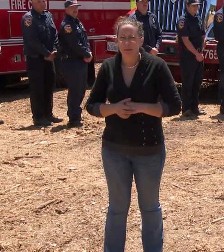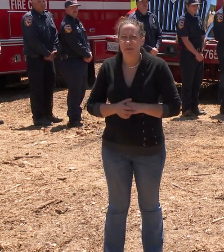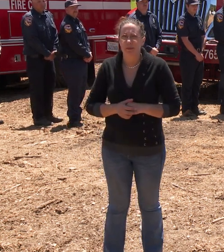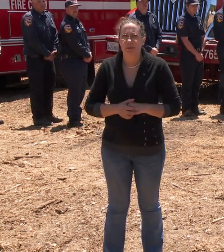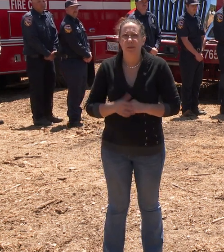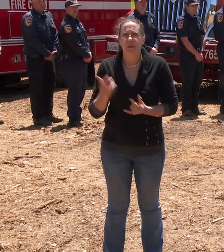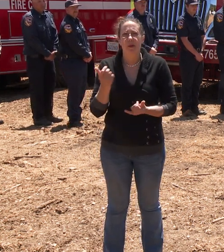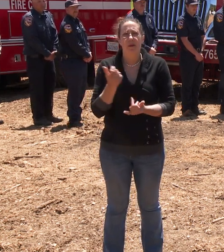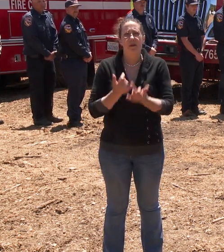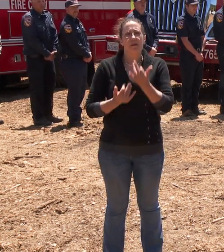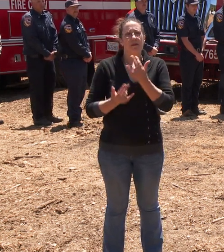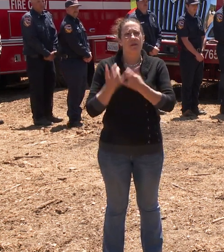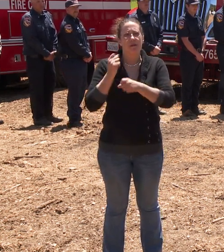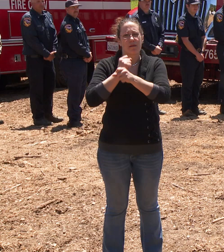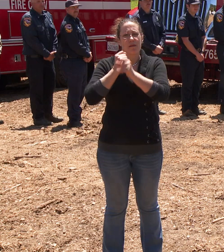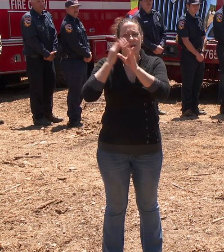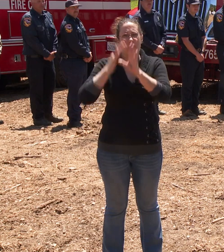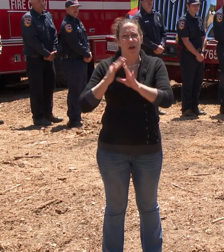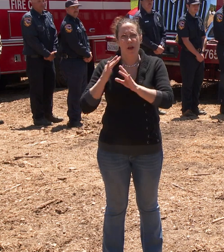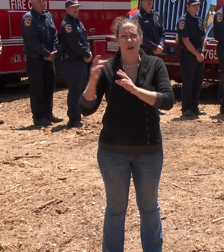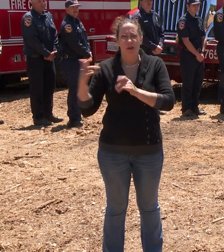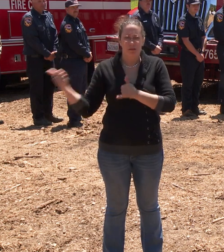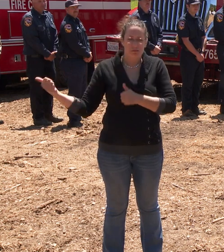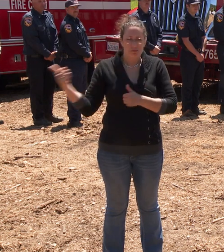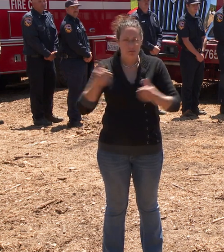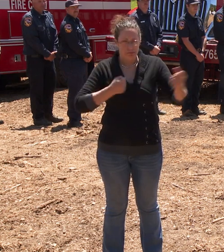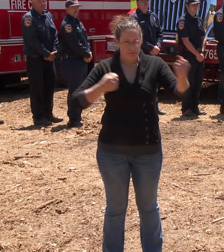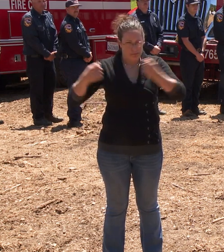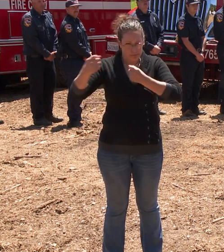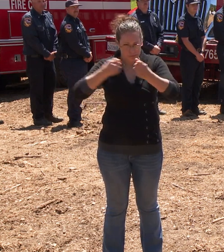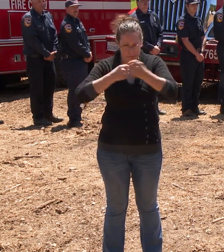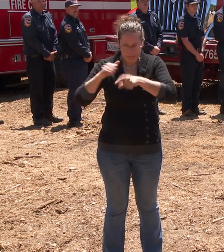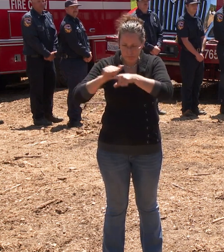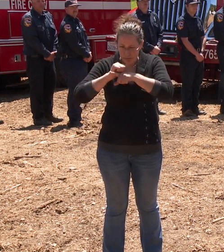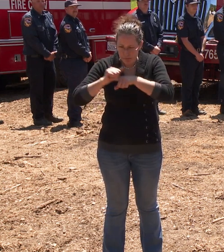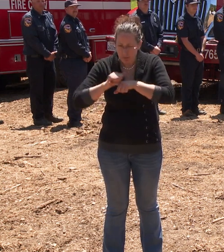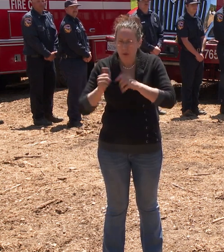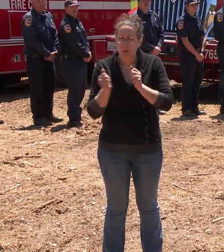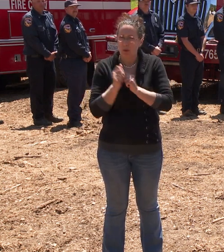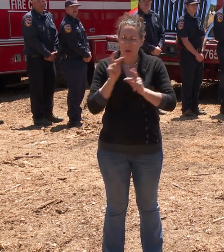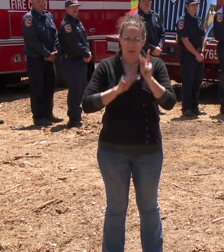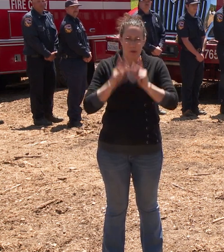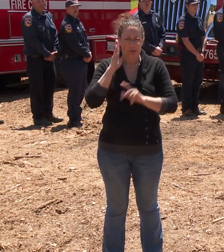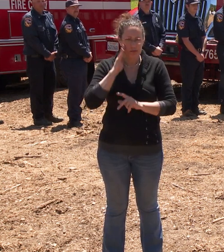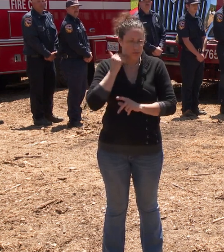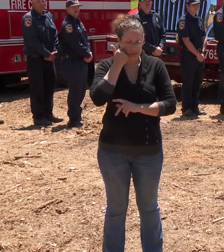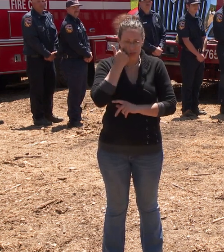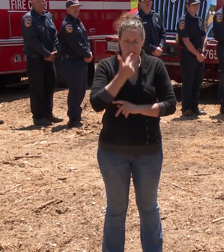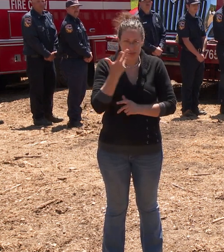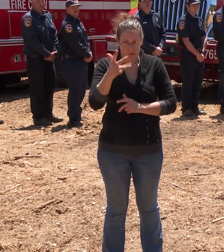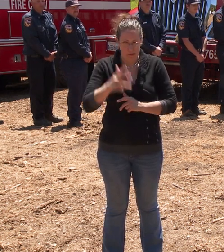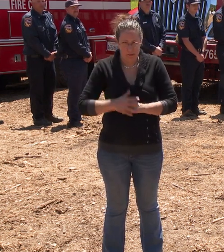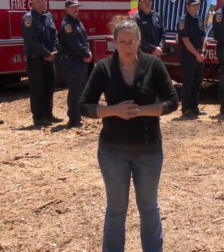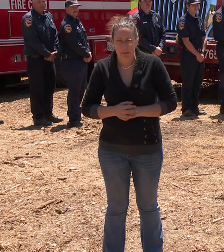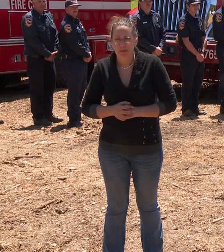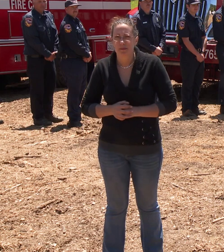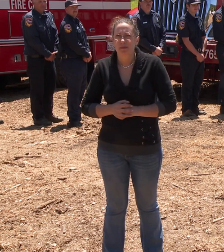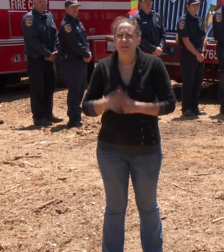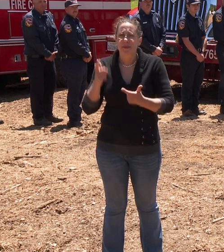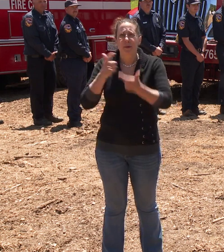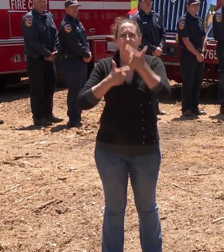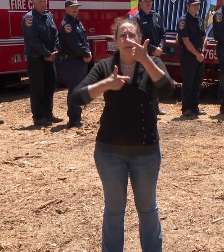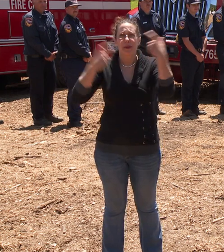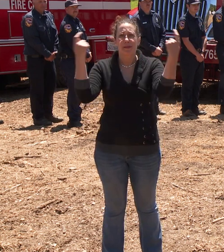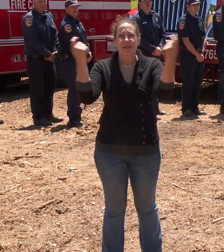Our firefighters continue to be brought in and trained along with our seasoned firefighting workforce and firefighting workforce. In a big celebration